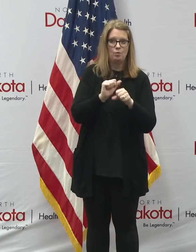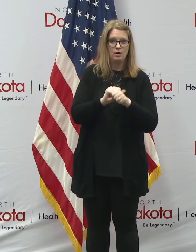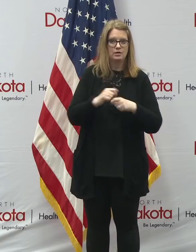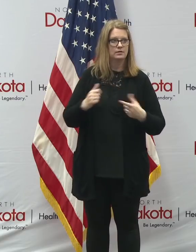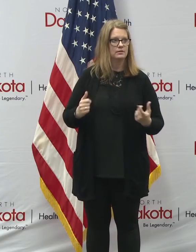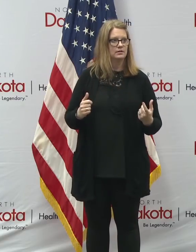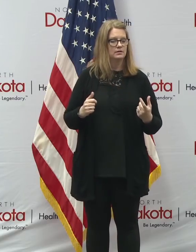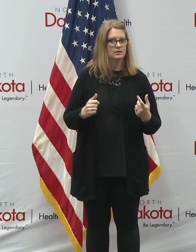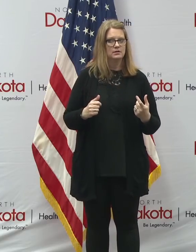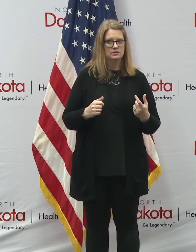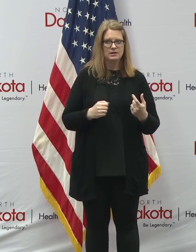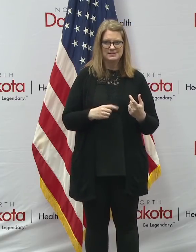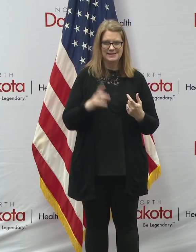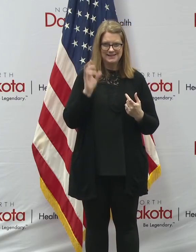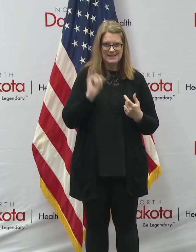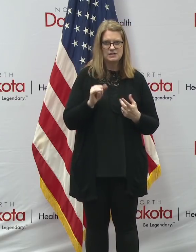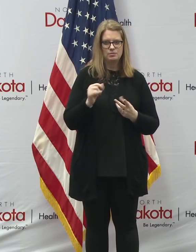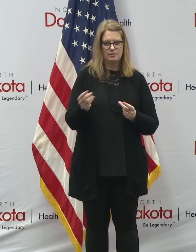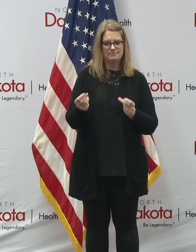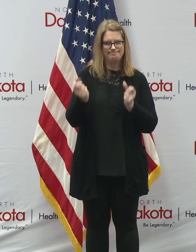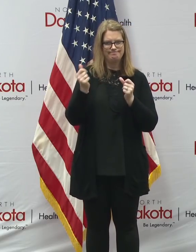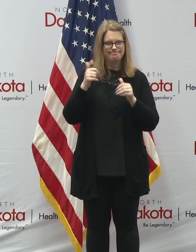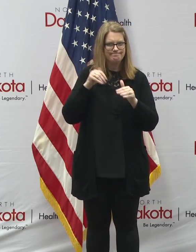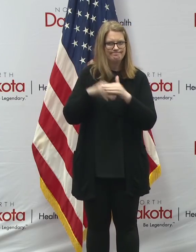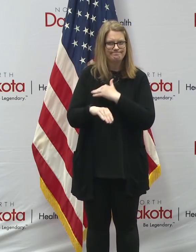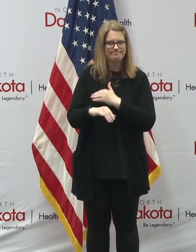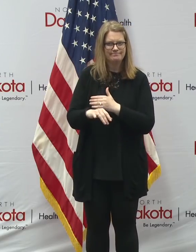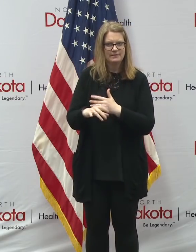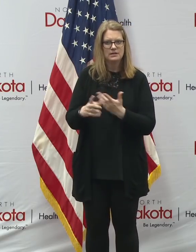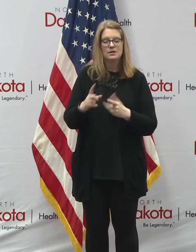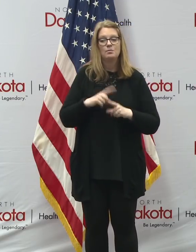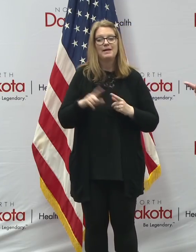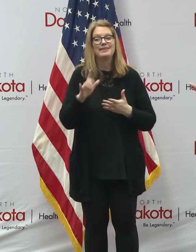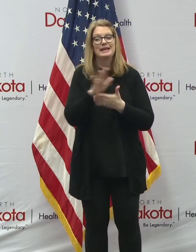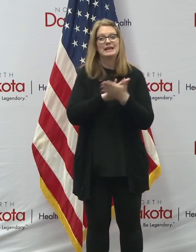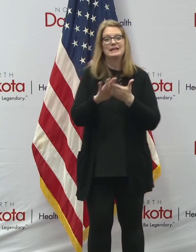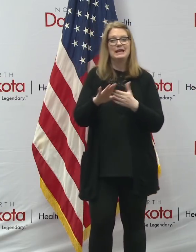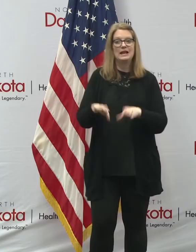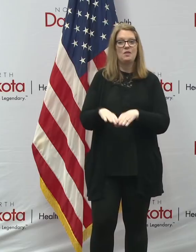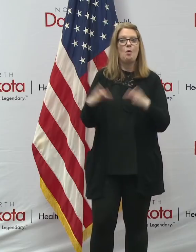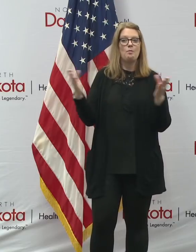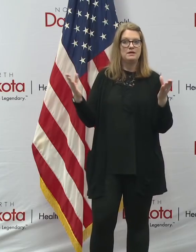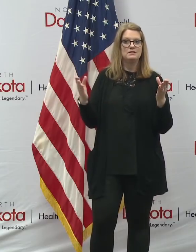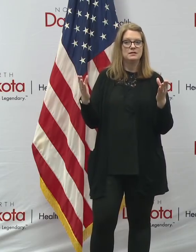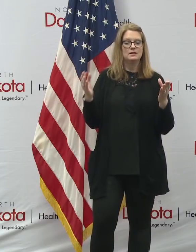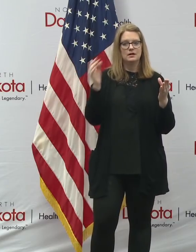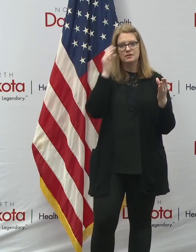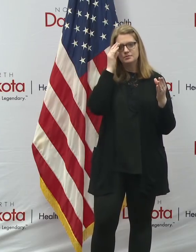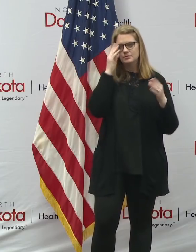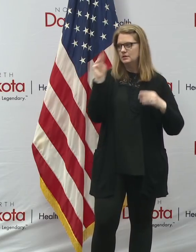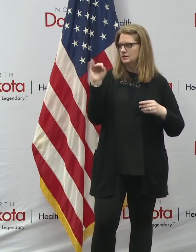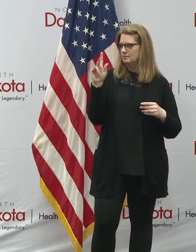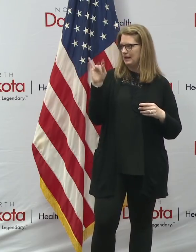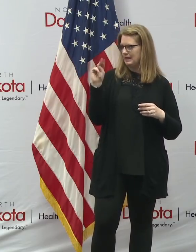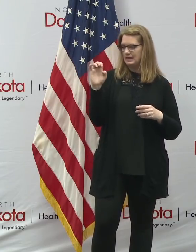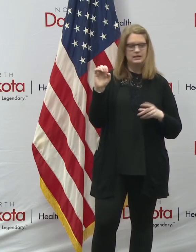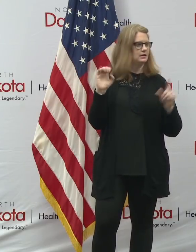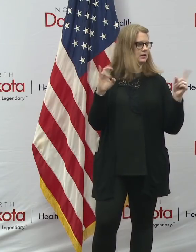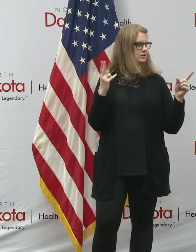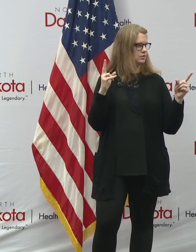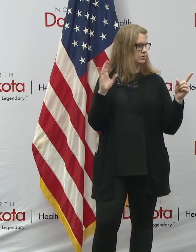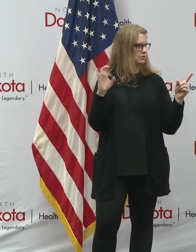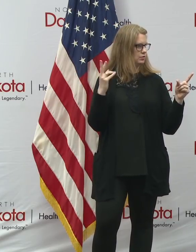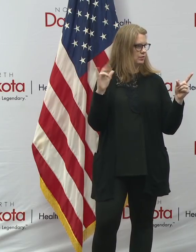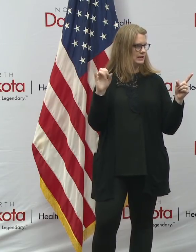swift action we're looking for is to get in and do that. But the cleaning side and the reopening, Mylynn and Chris Jones is still here